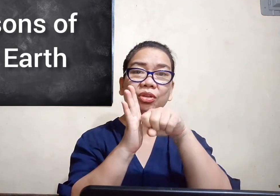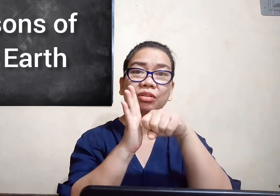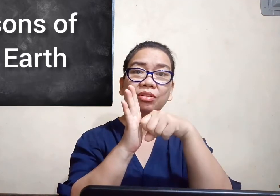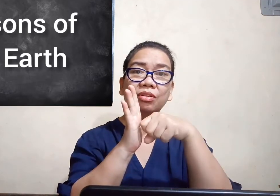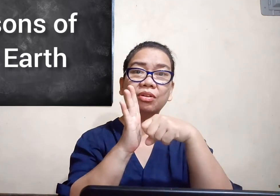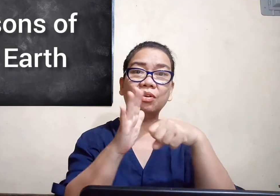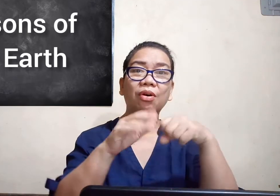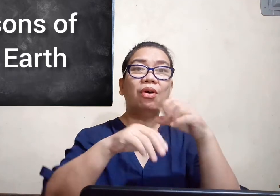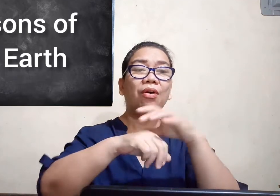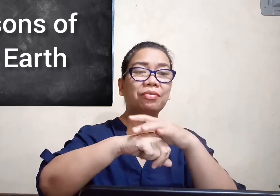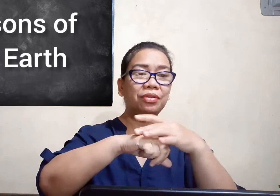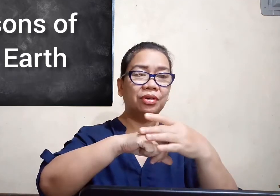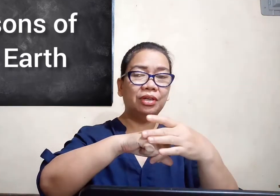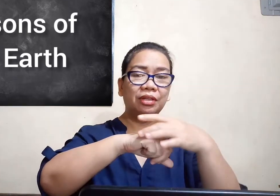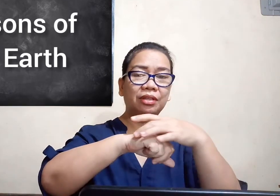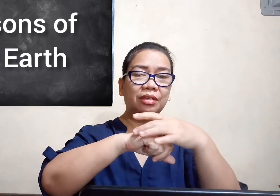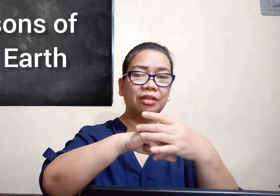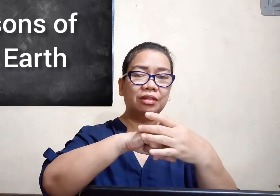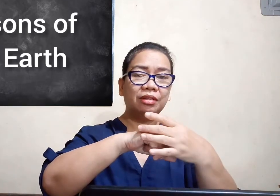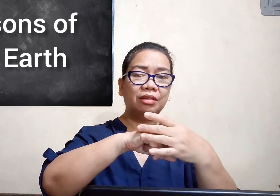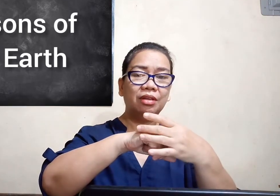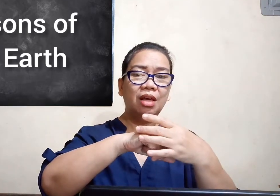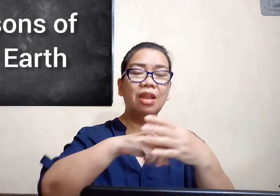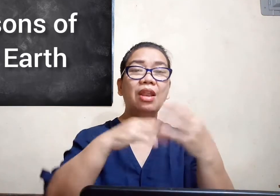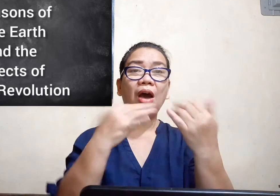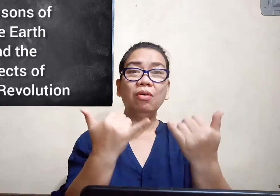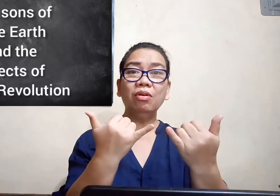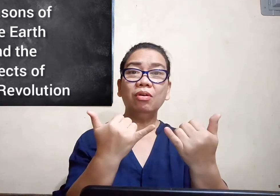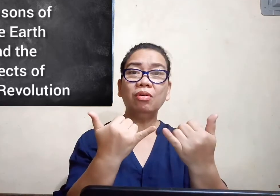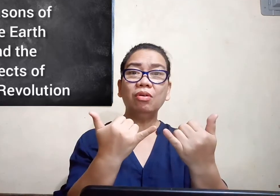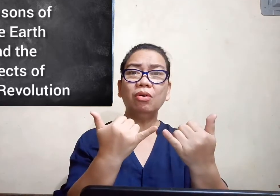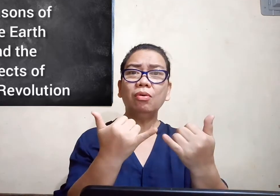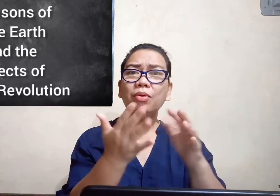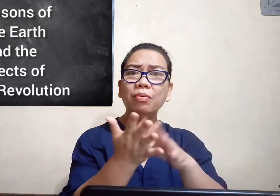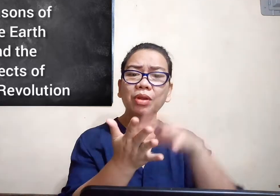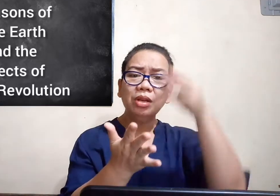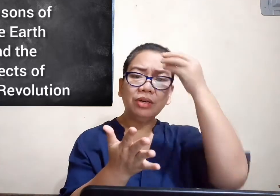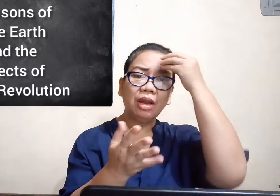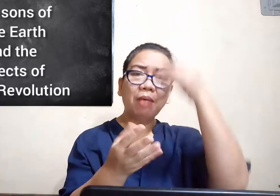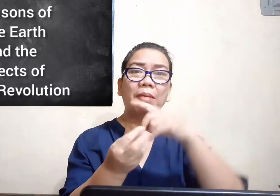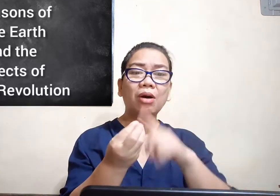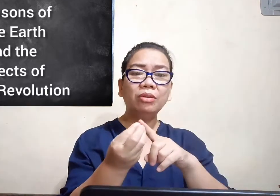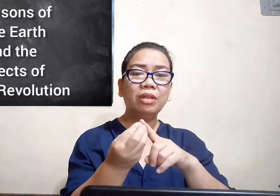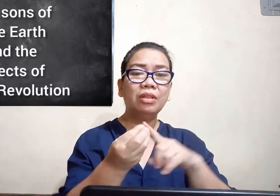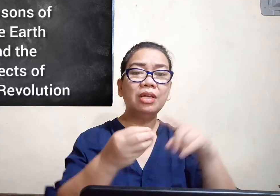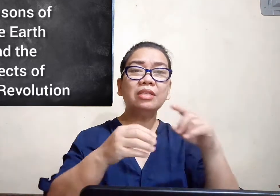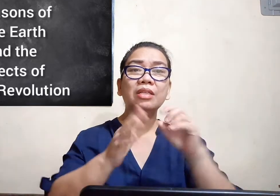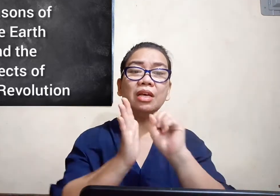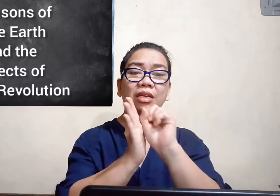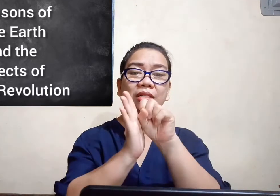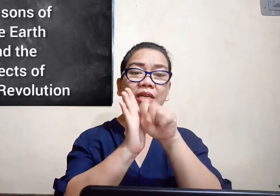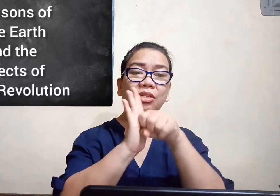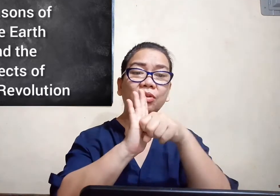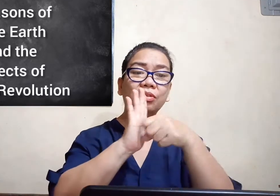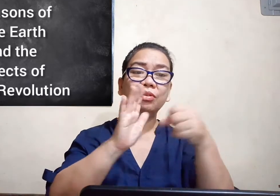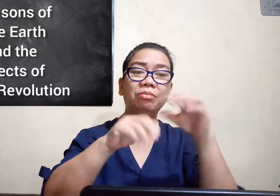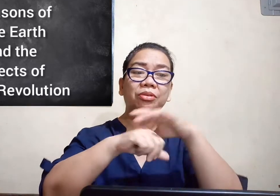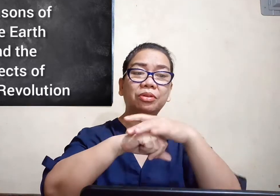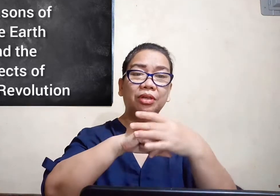of the earth now we will learn about these seasons of the earth